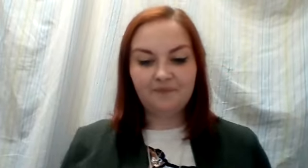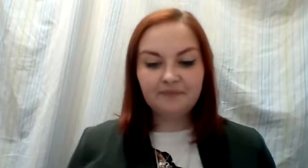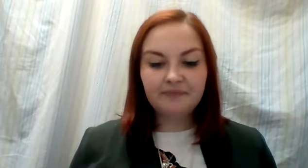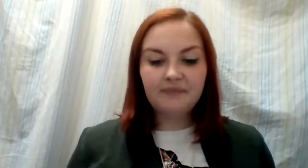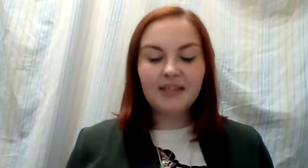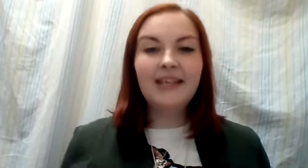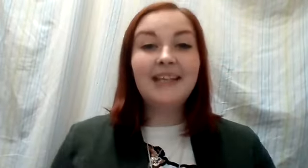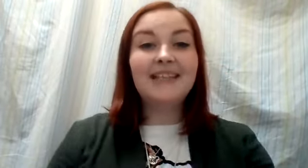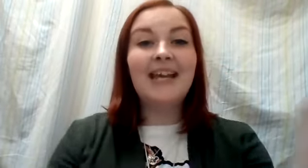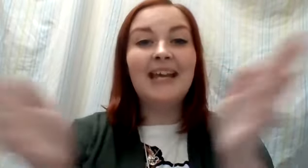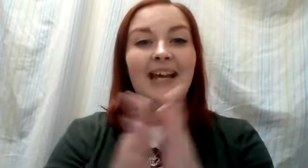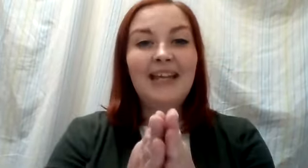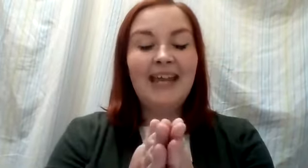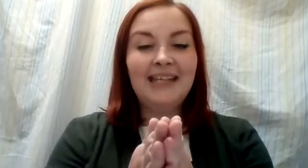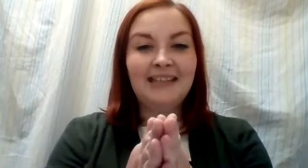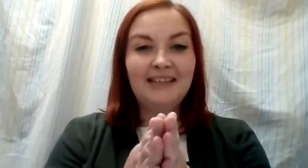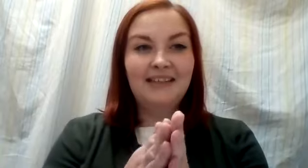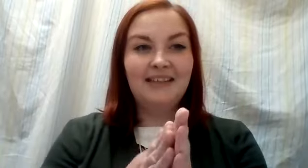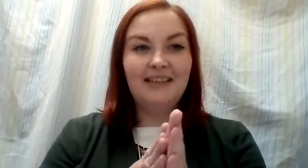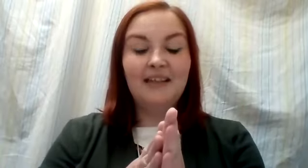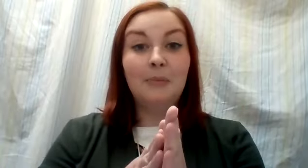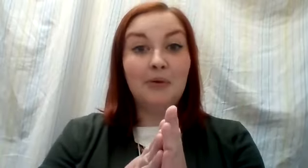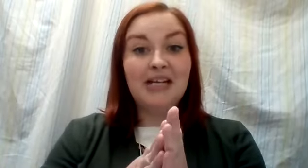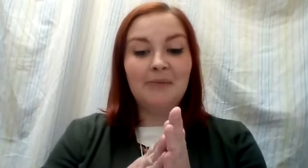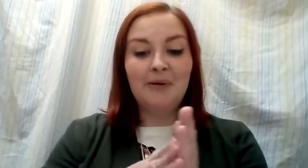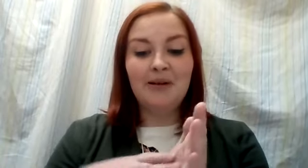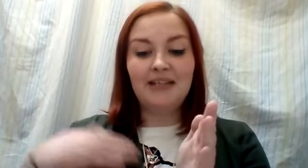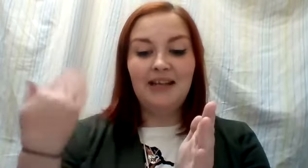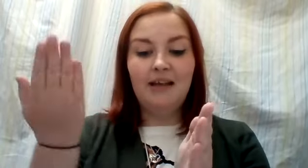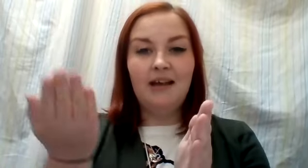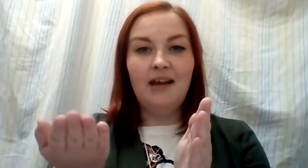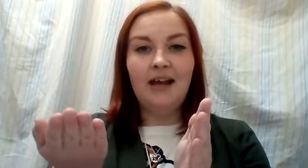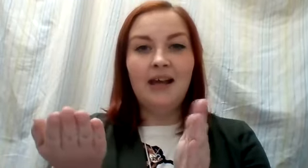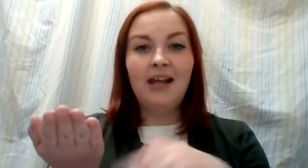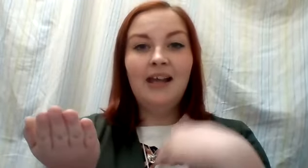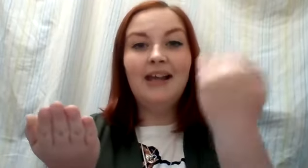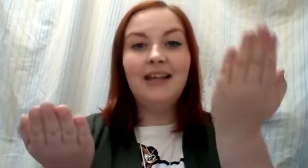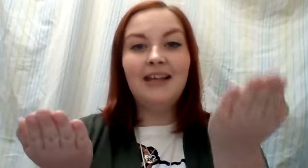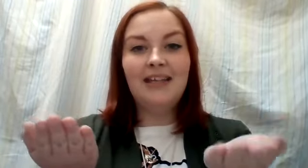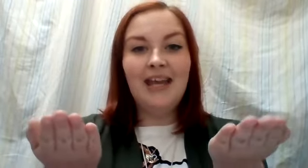Say again. Break it apart. A-gen.